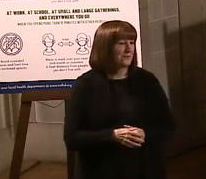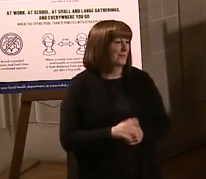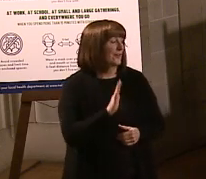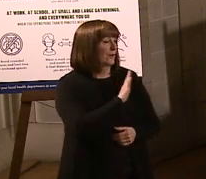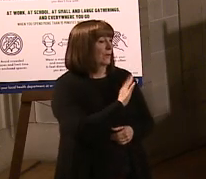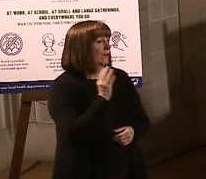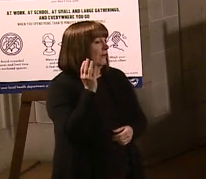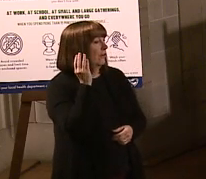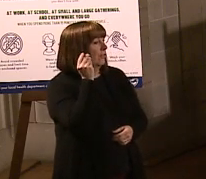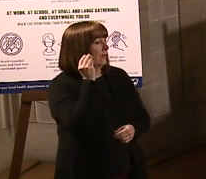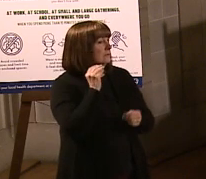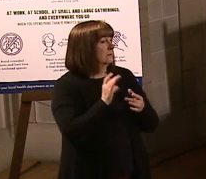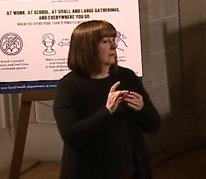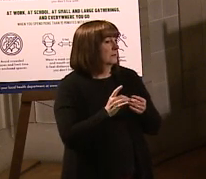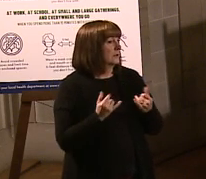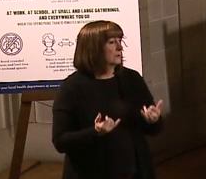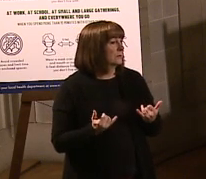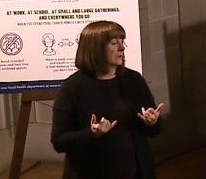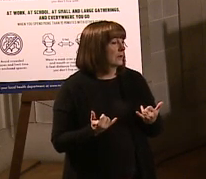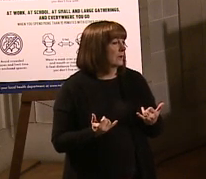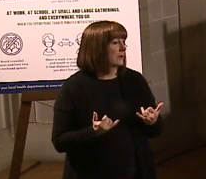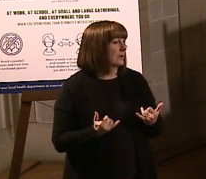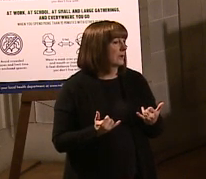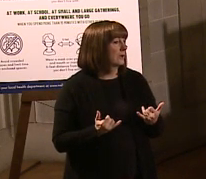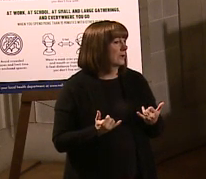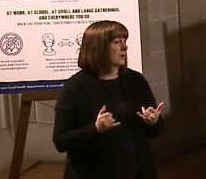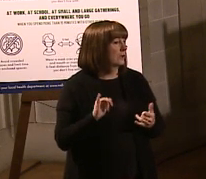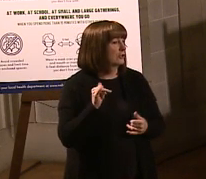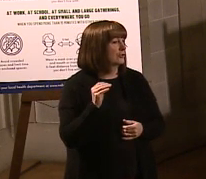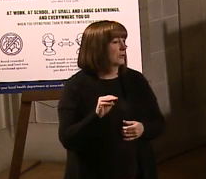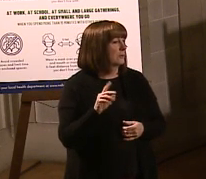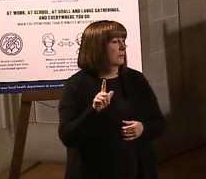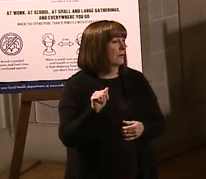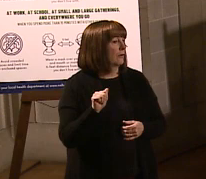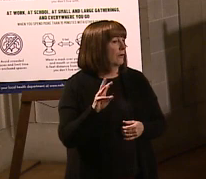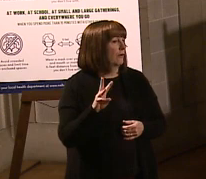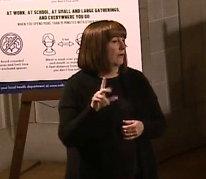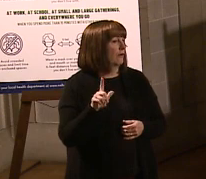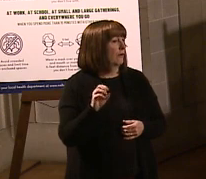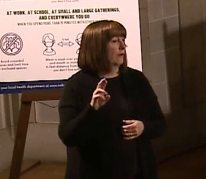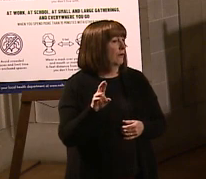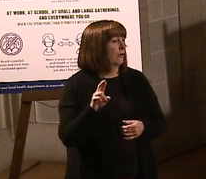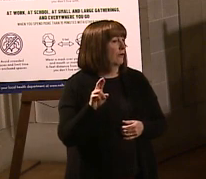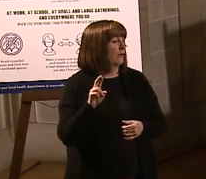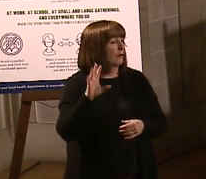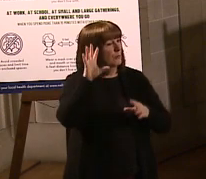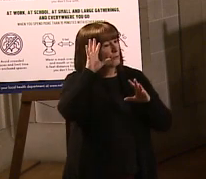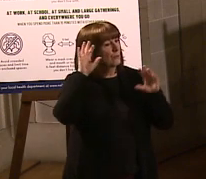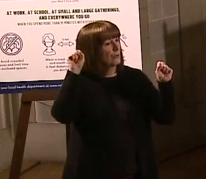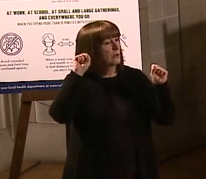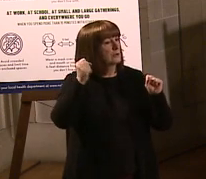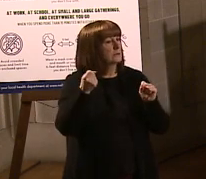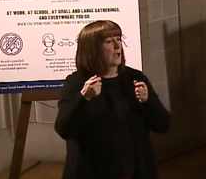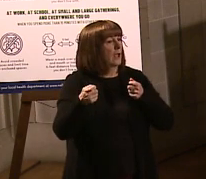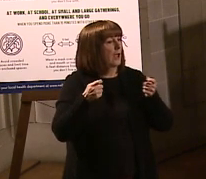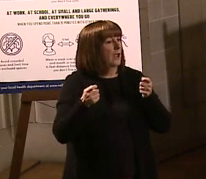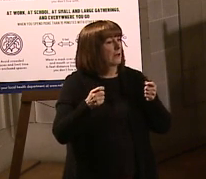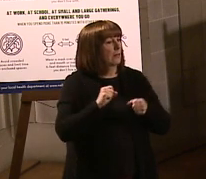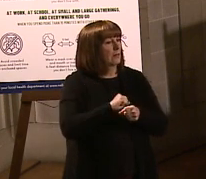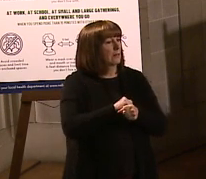response to the comments today by the people of the President's handling of the COVID pandemic?